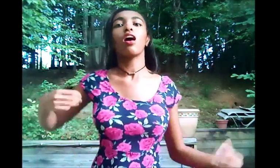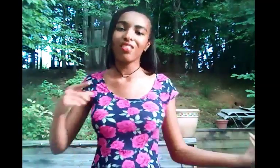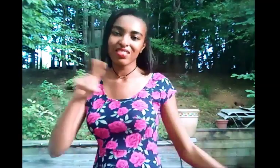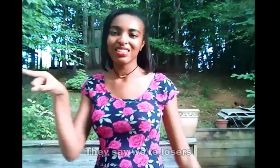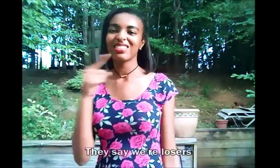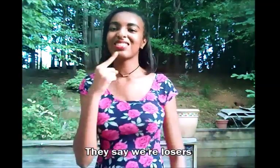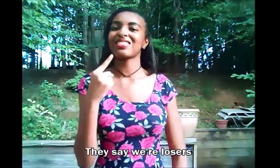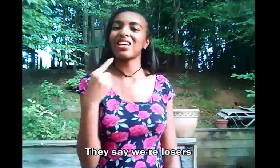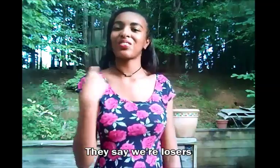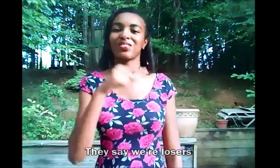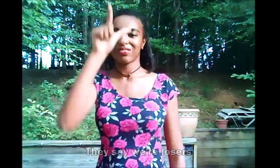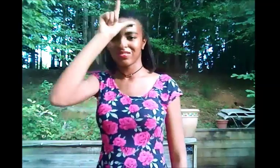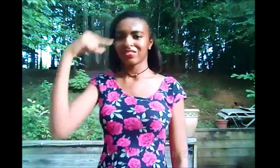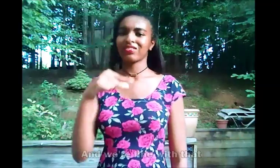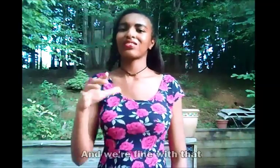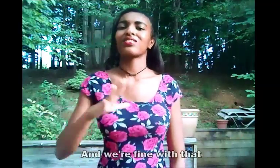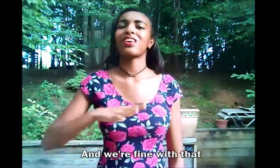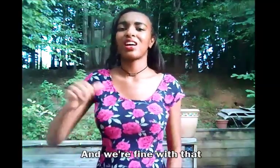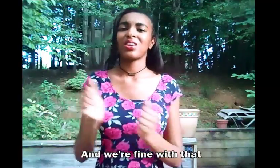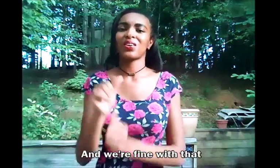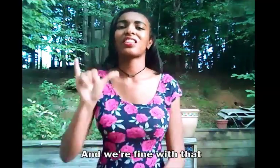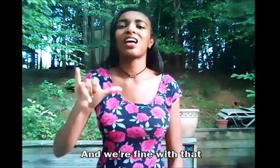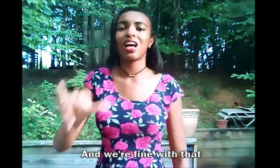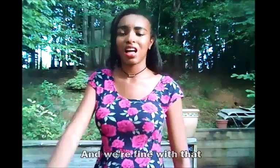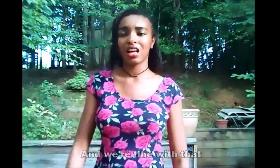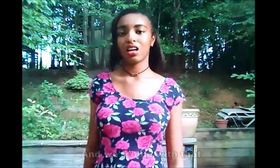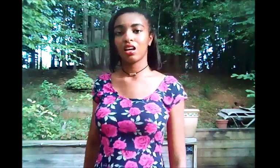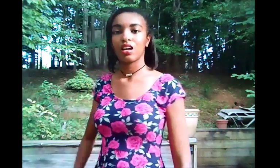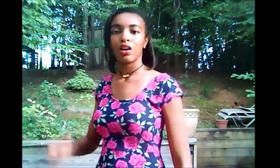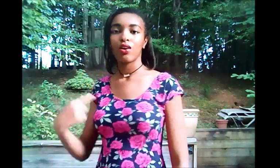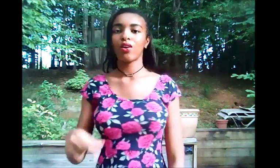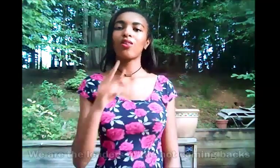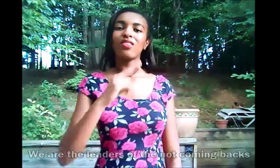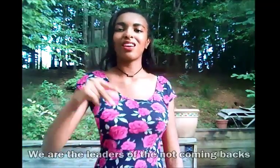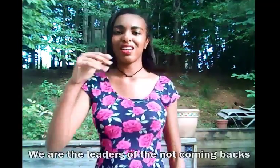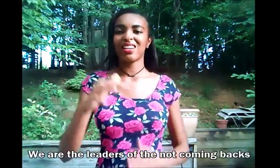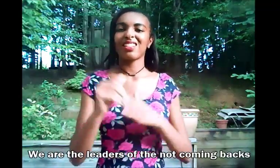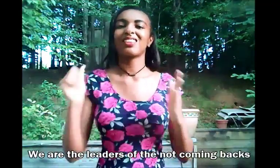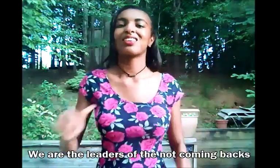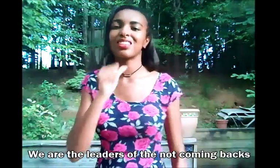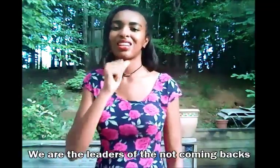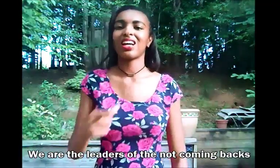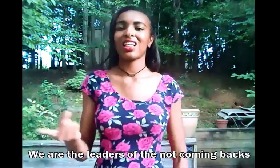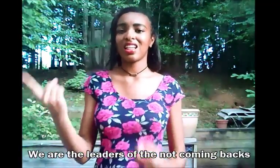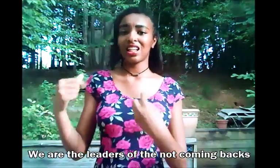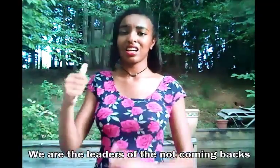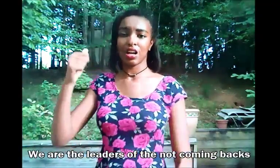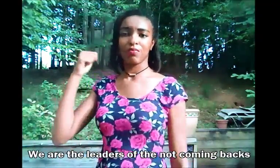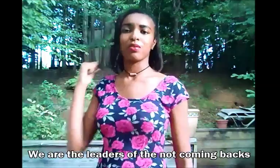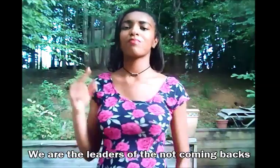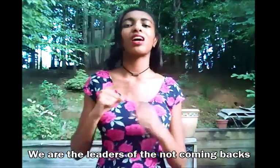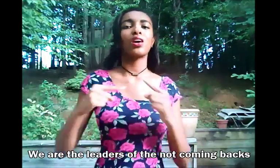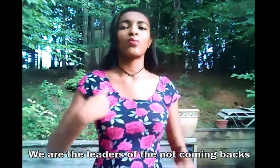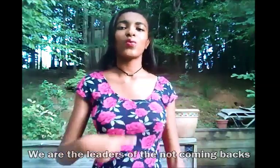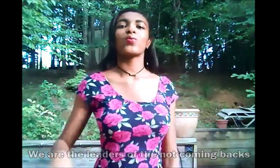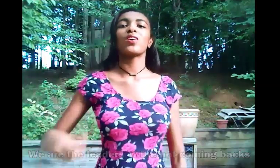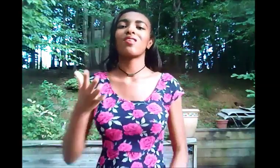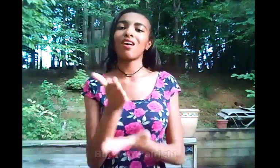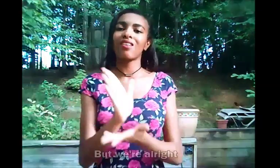say we're losers and we're alright with that we are the leaders up in the coming backs but we're